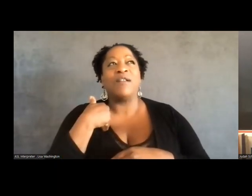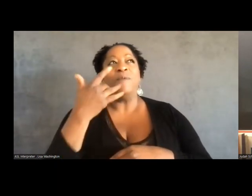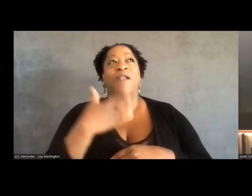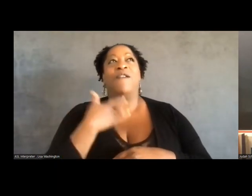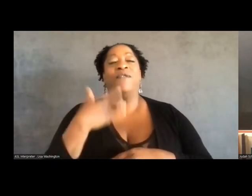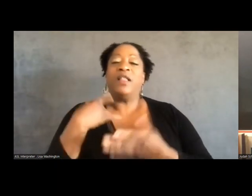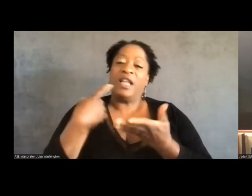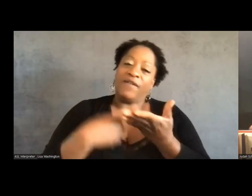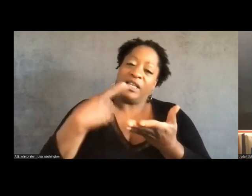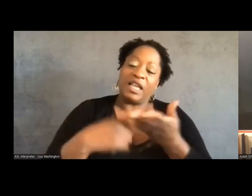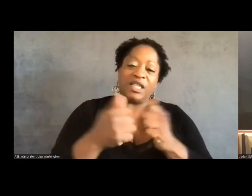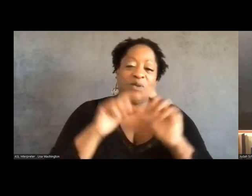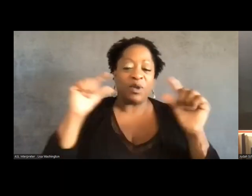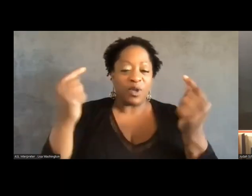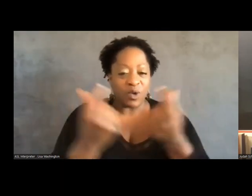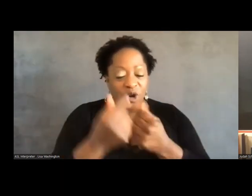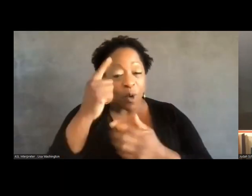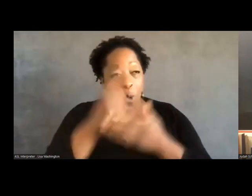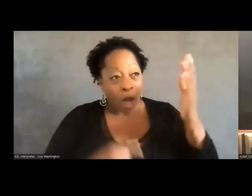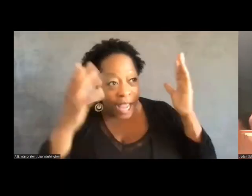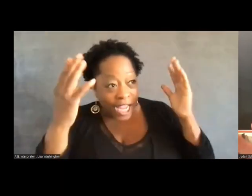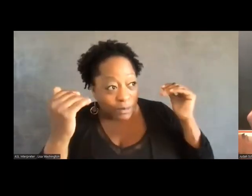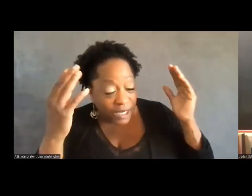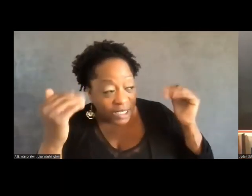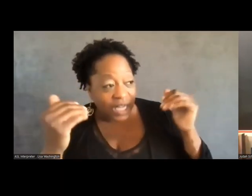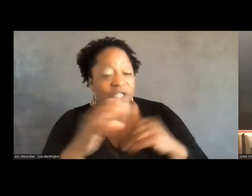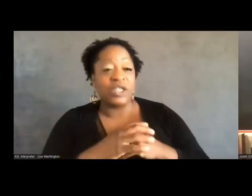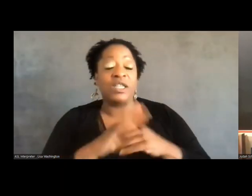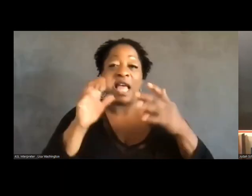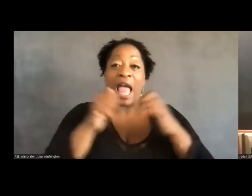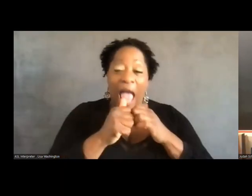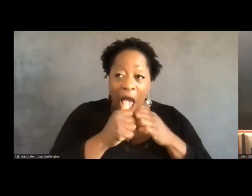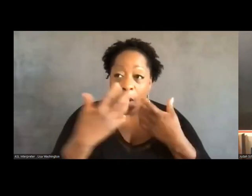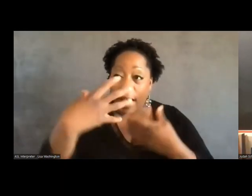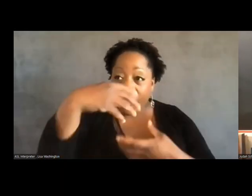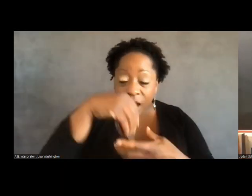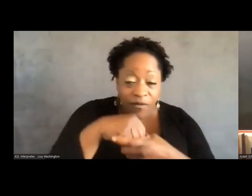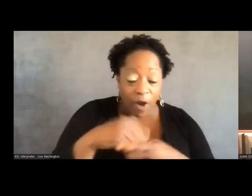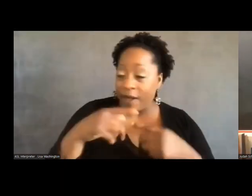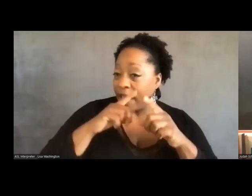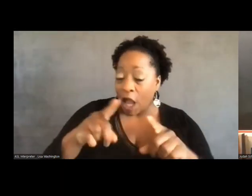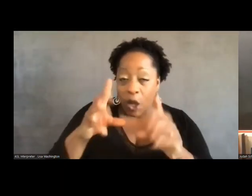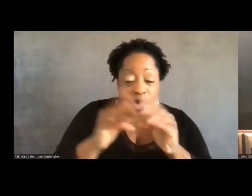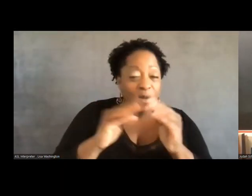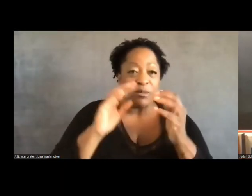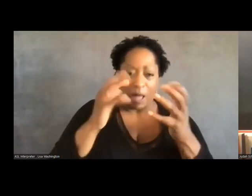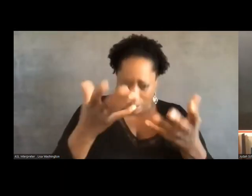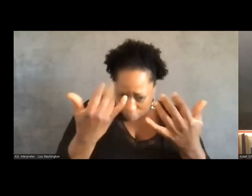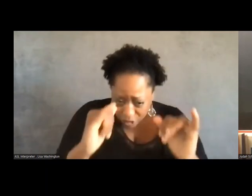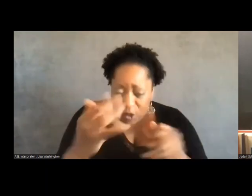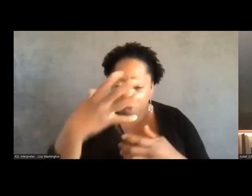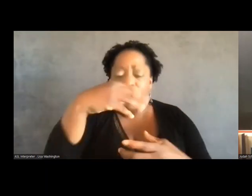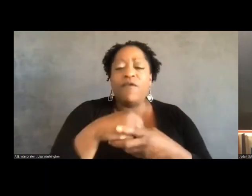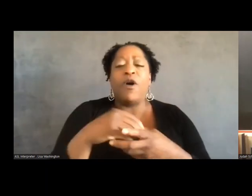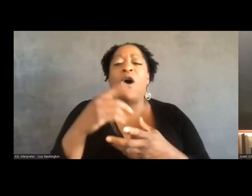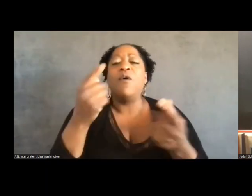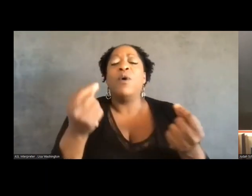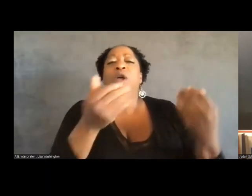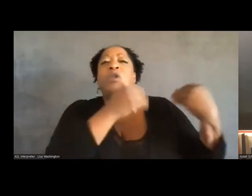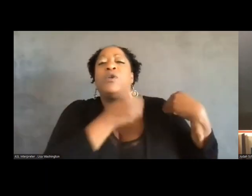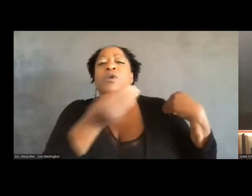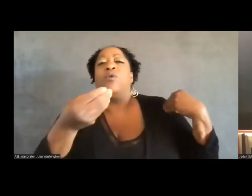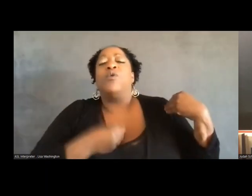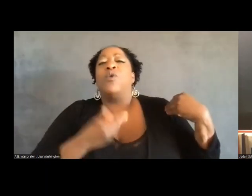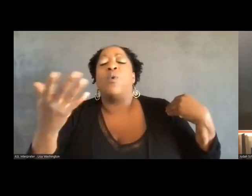discussions amongst the group about what expectations are, how people can plug in, even if they can't make meetings, you know, to recognize that there's work outside of